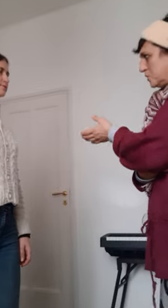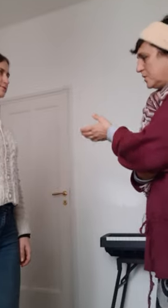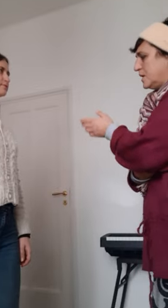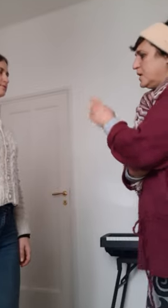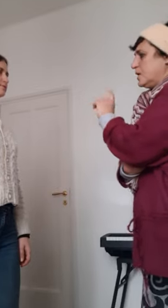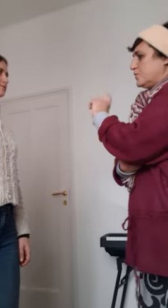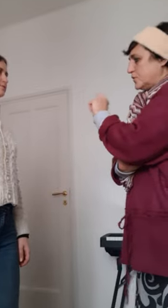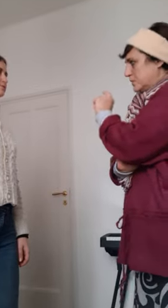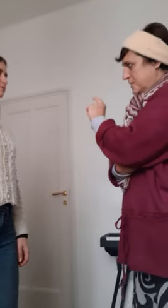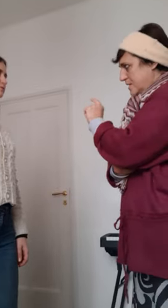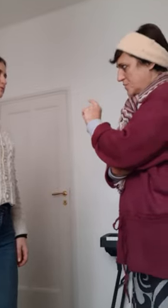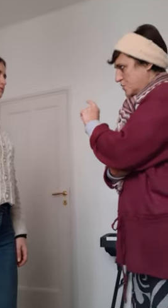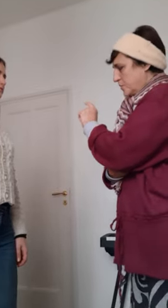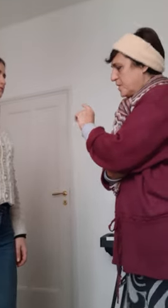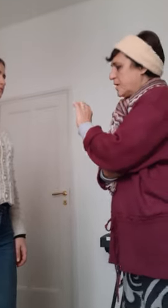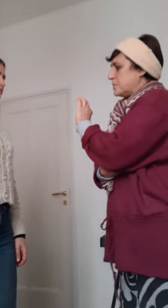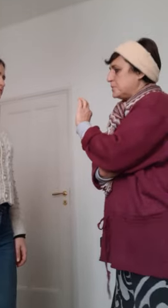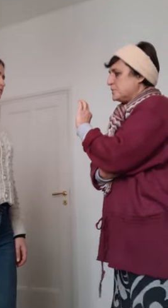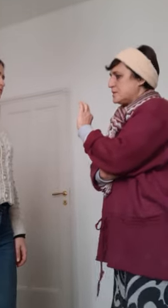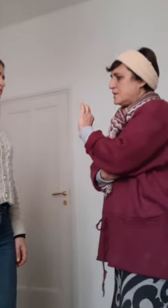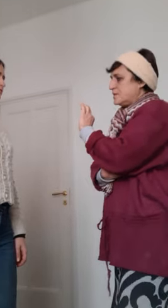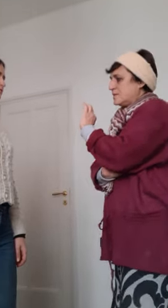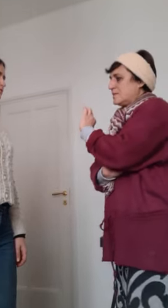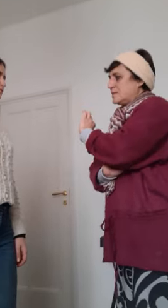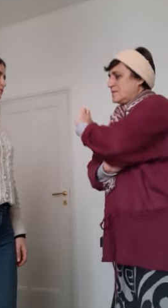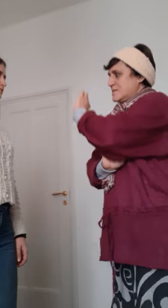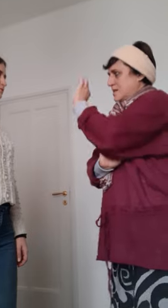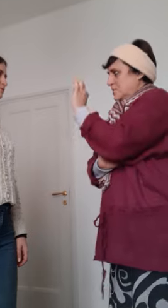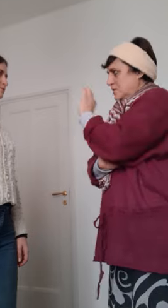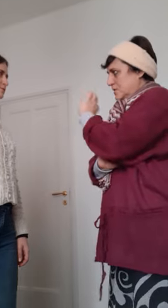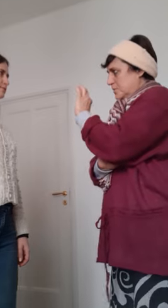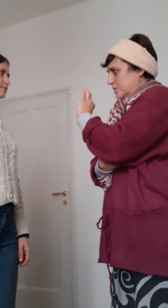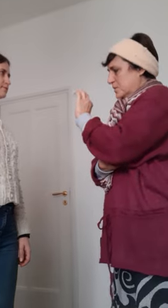for the passaggio put a little lissando, a little portamento